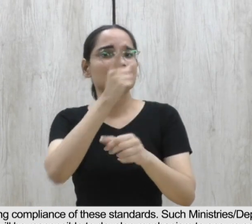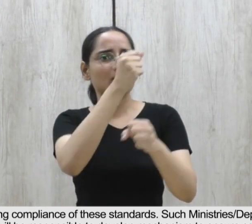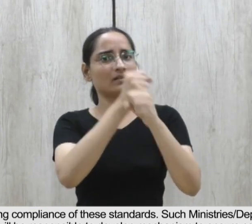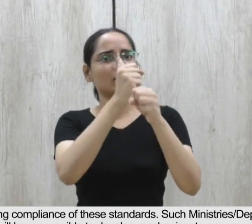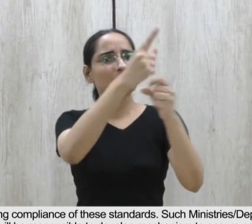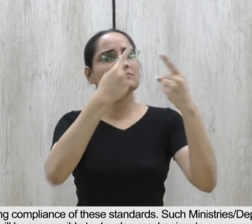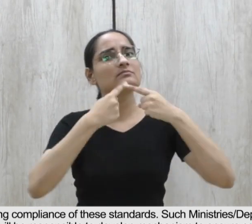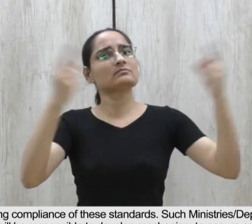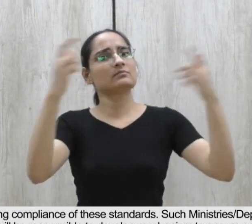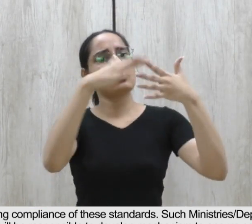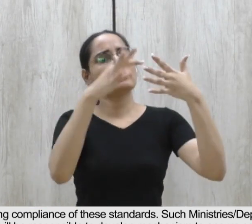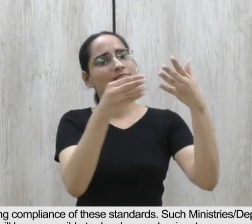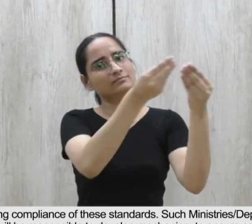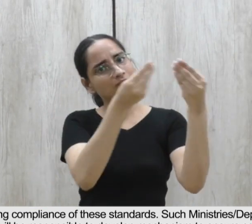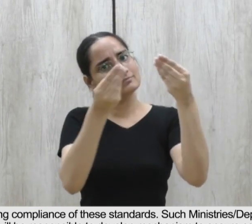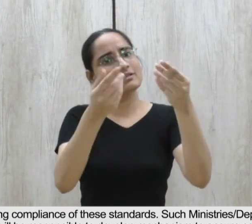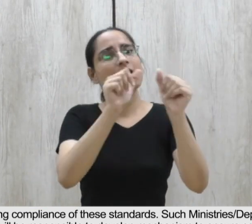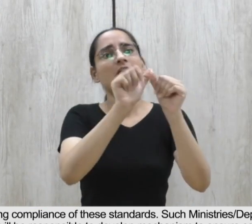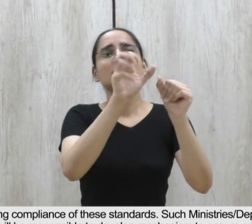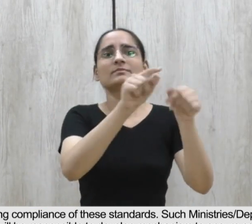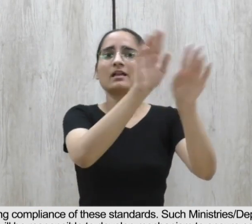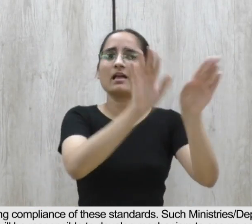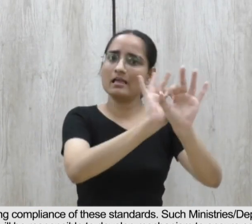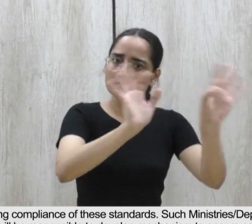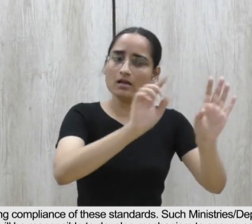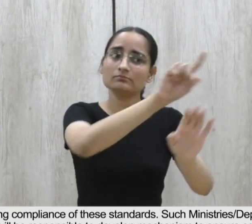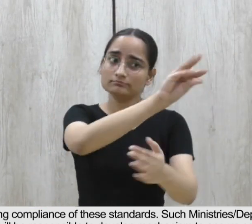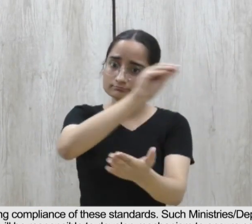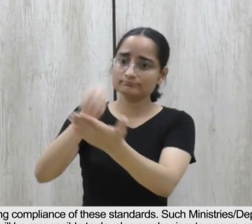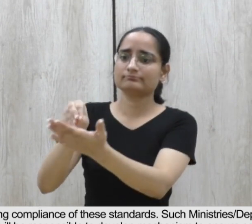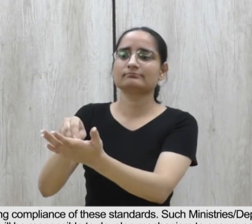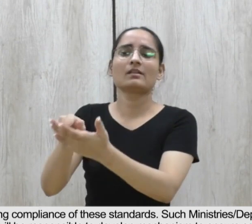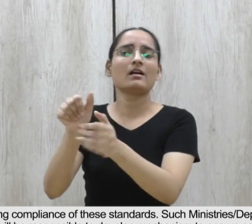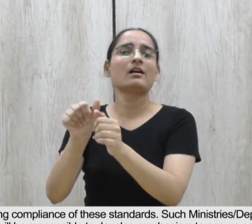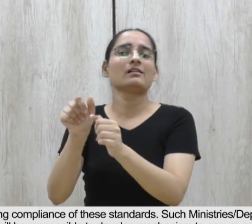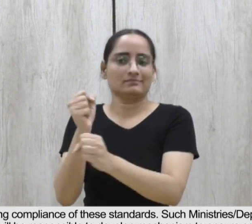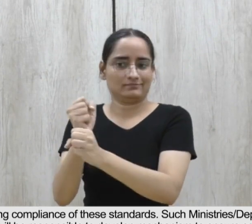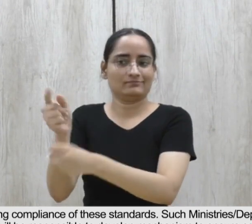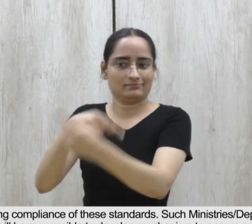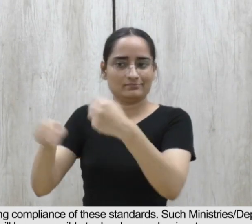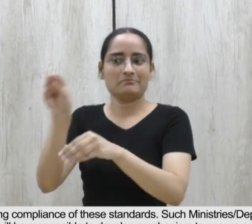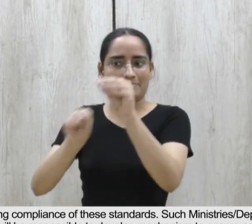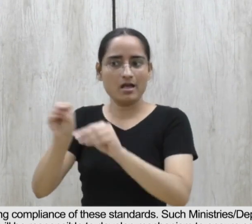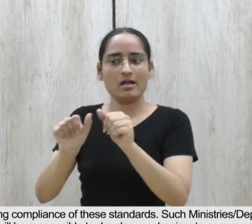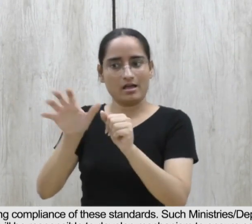responsible to develop mechanism to ensure compliance of